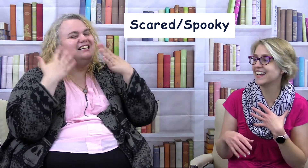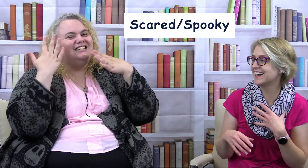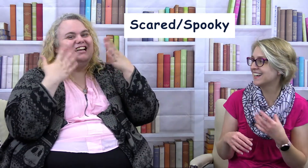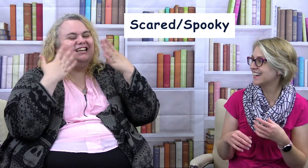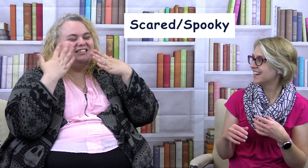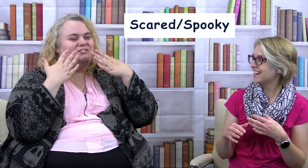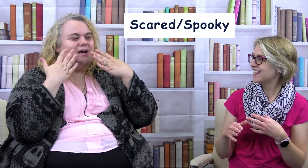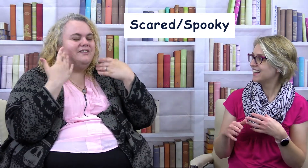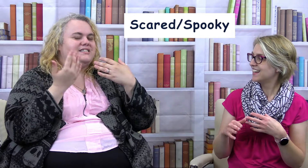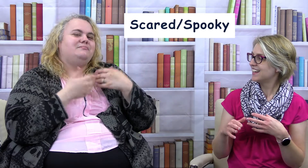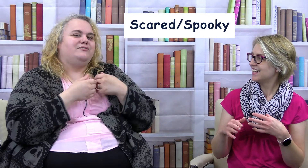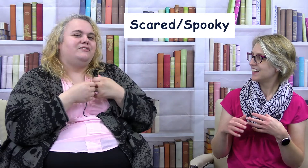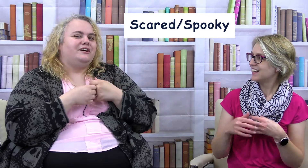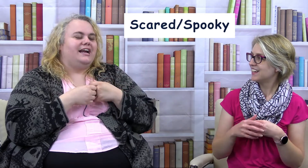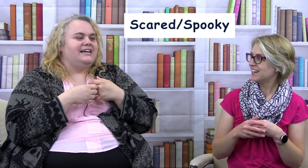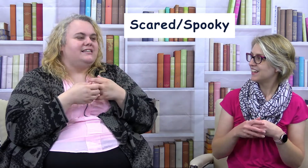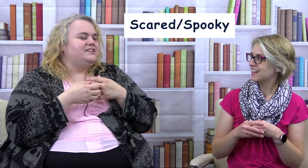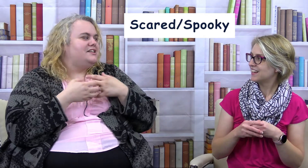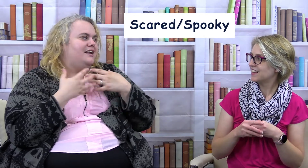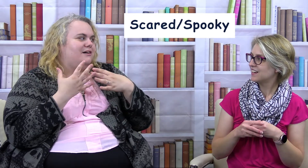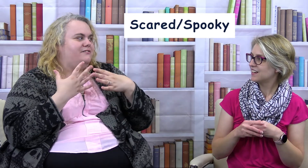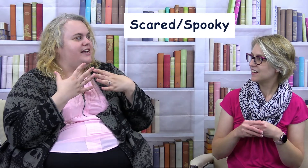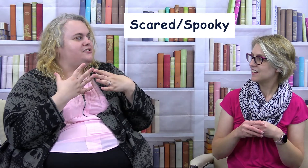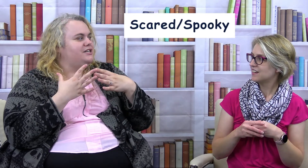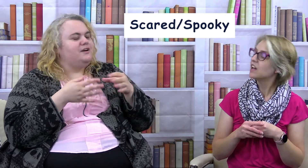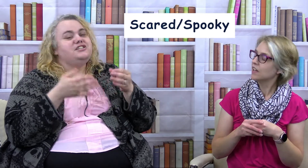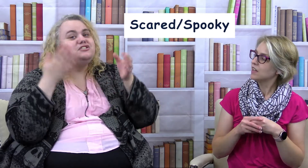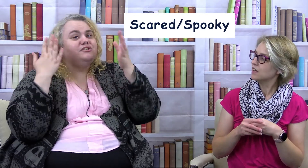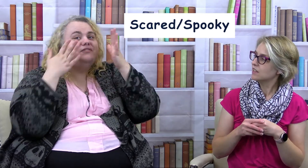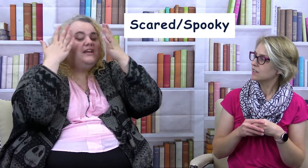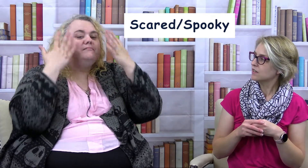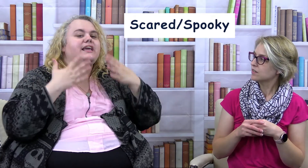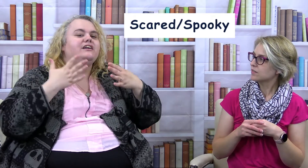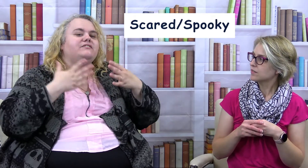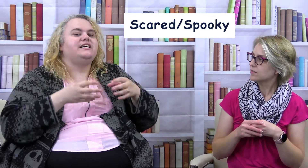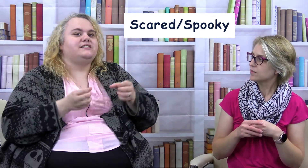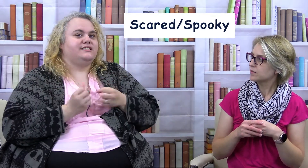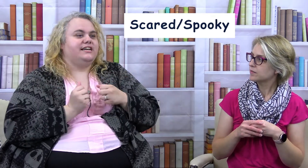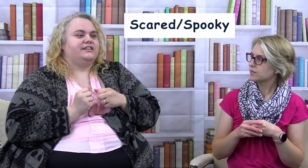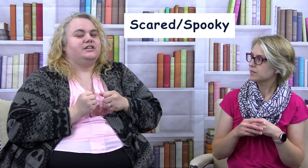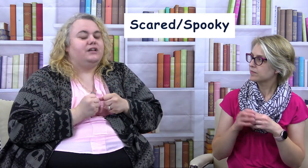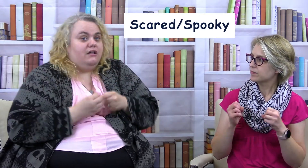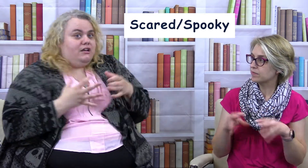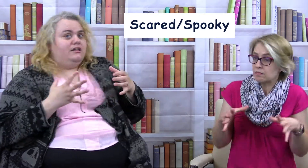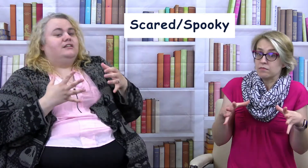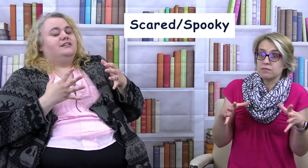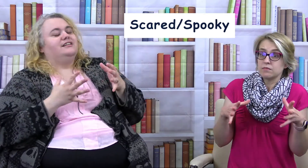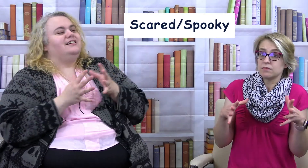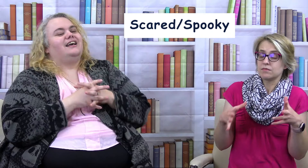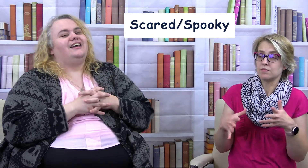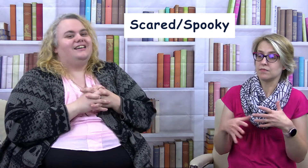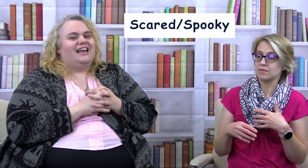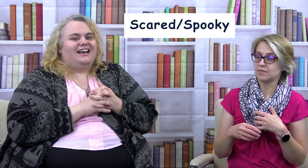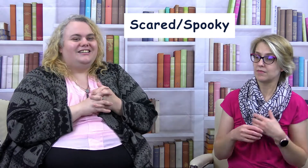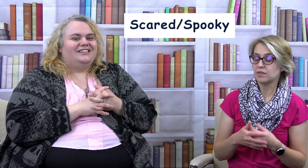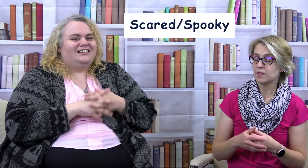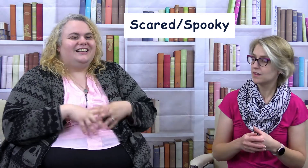like I've said before ASL is a lot about facial expression so if you can make your face look scared too like yeah you're like